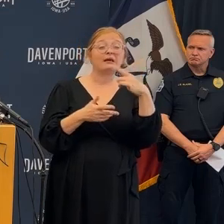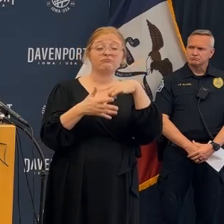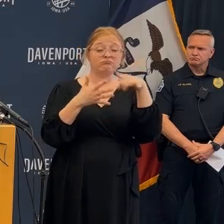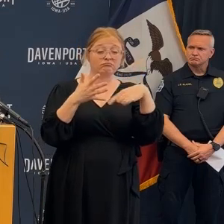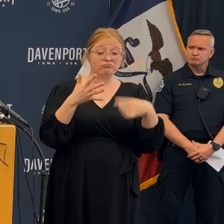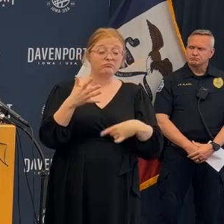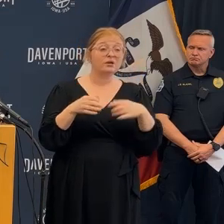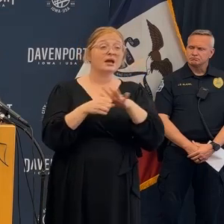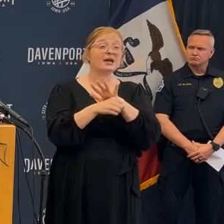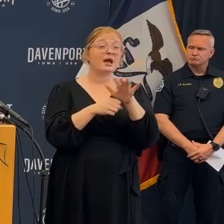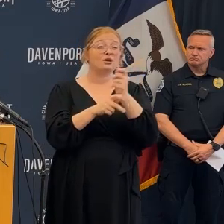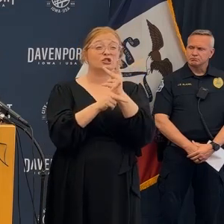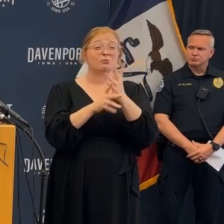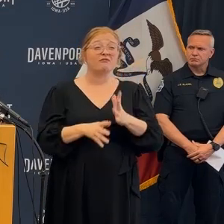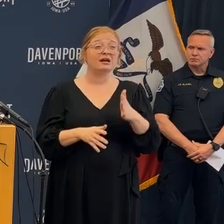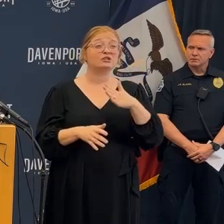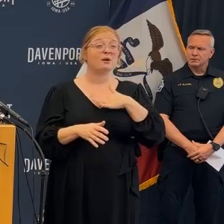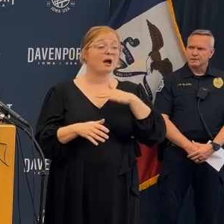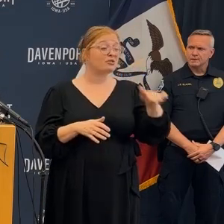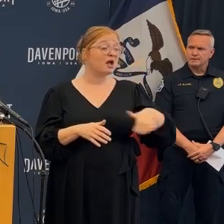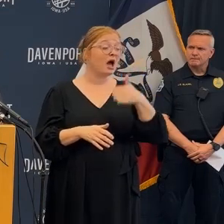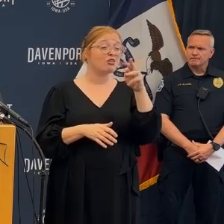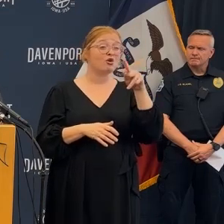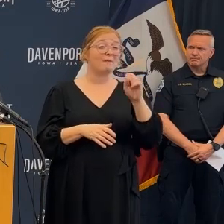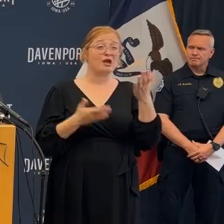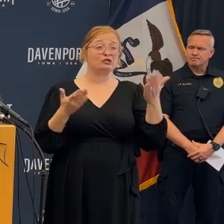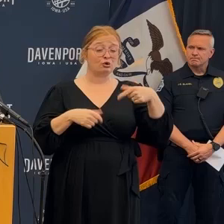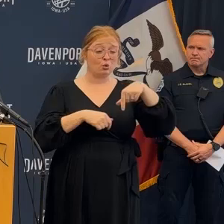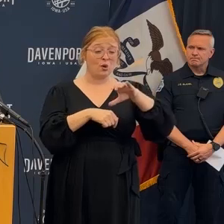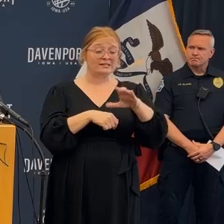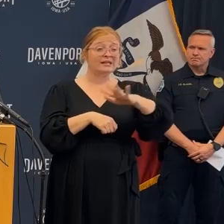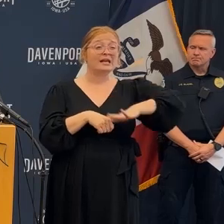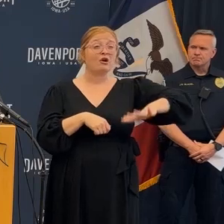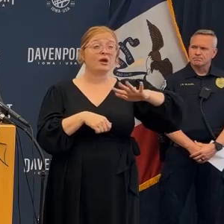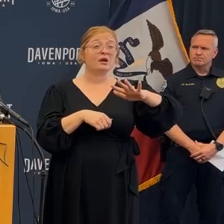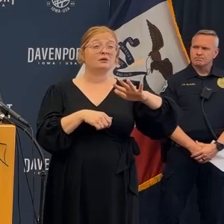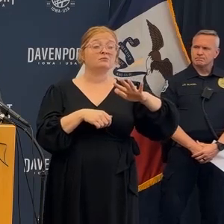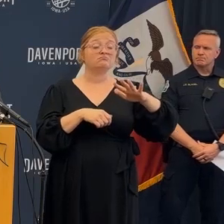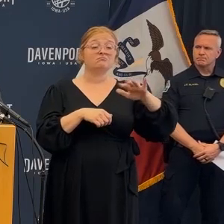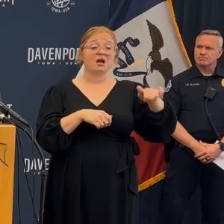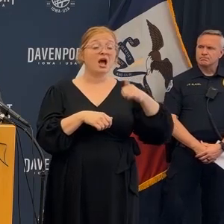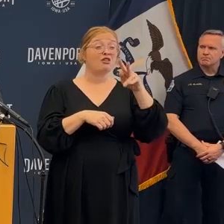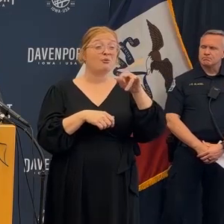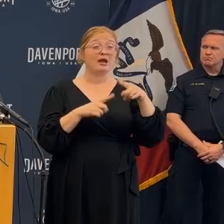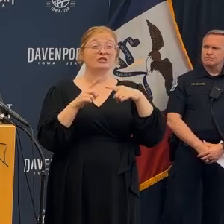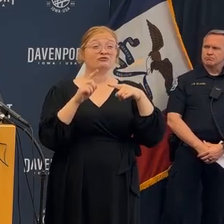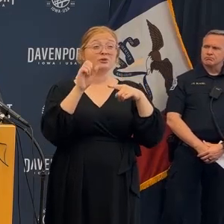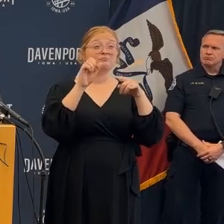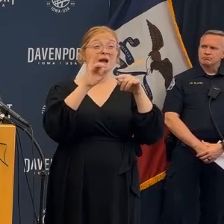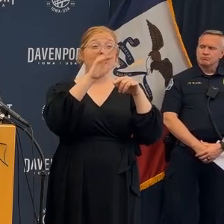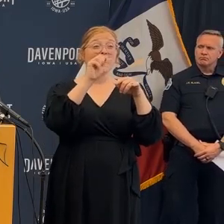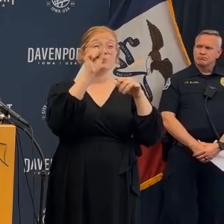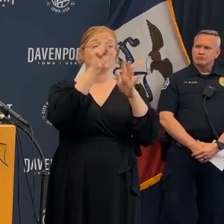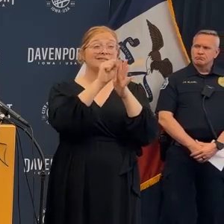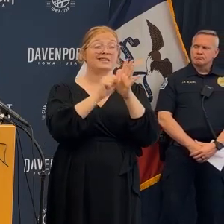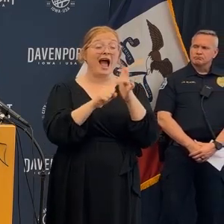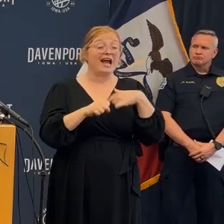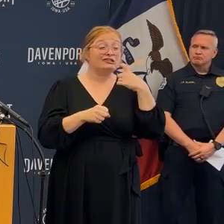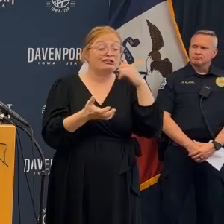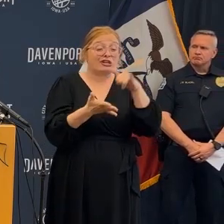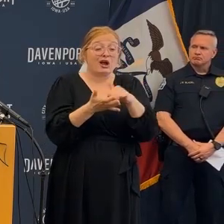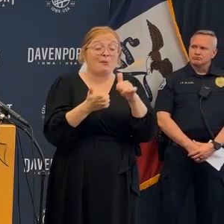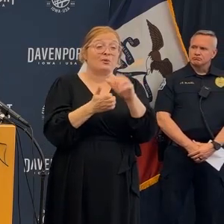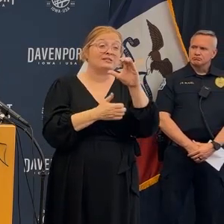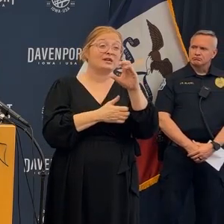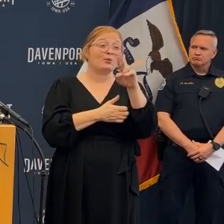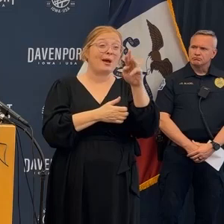legislative folks Congresswoman Miller Meeks Senator Ernst Senator Grassley the county supervisors